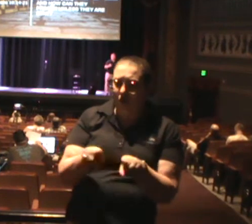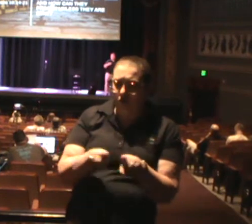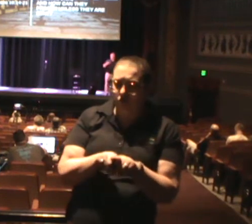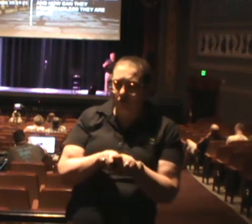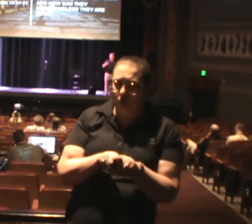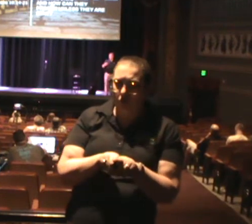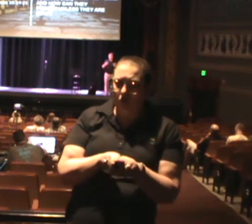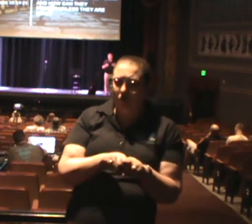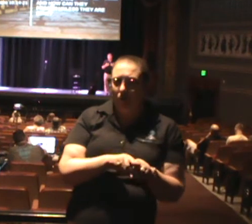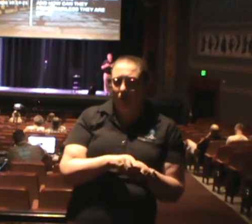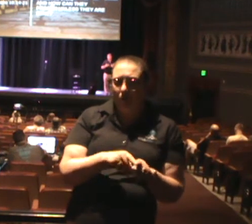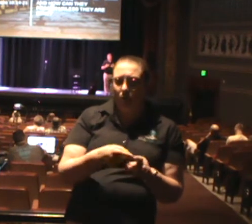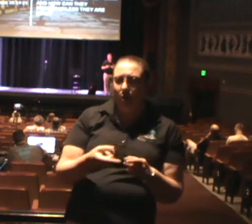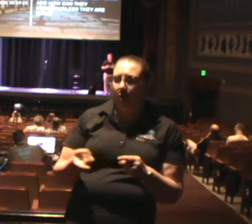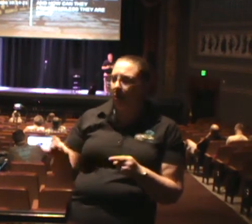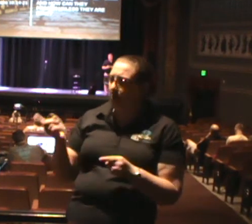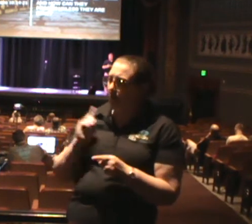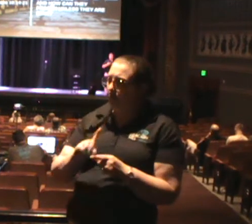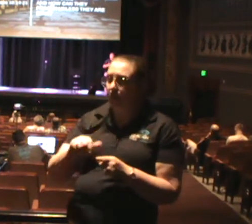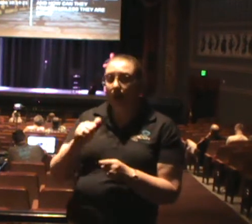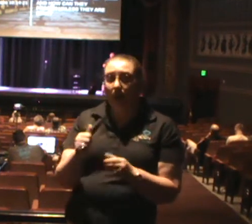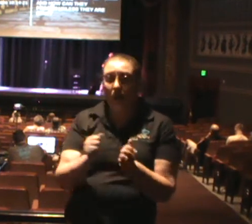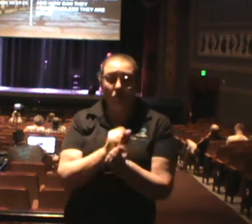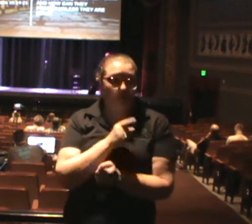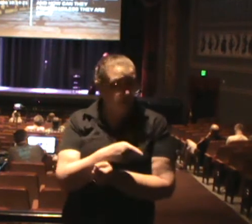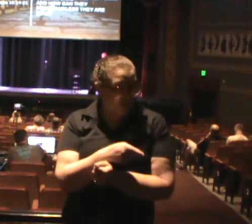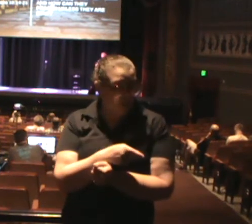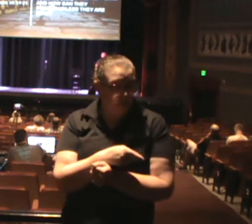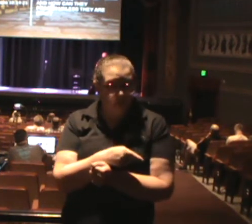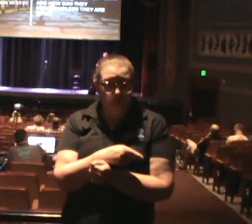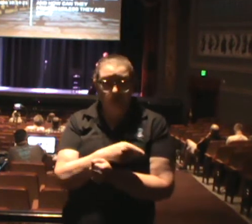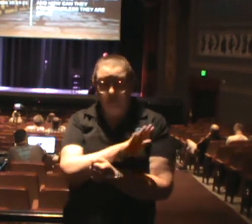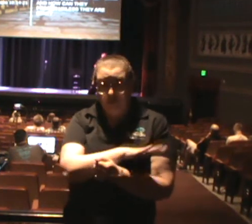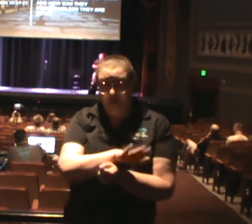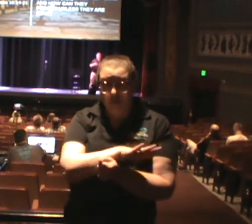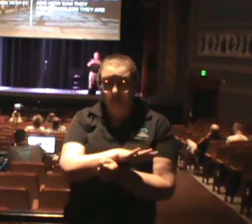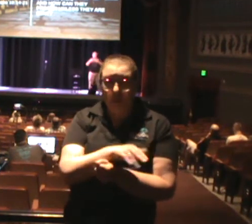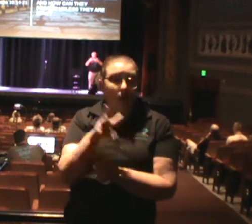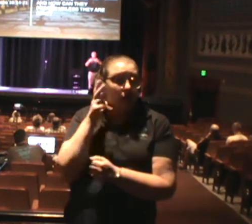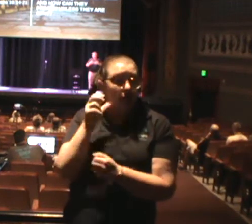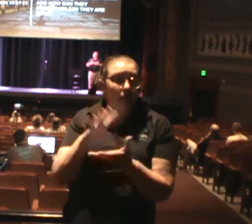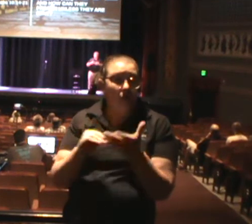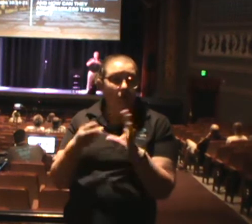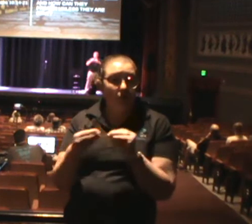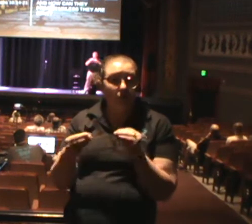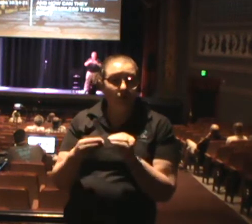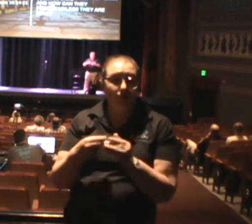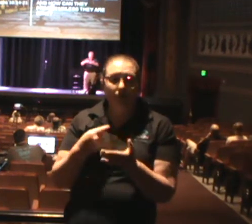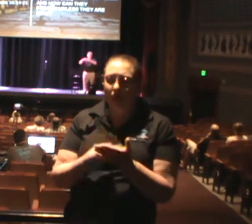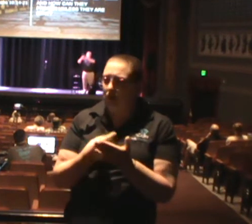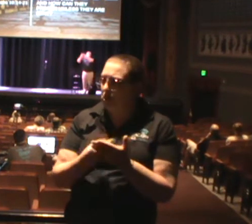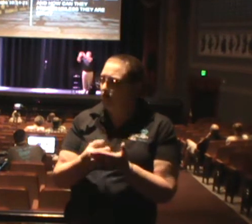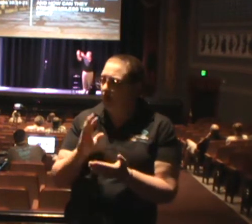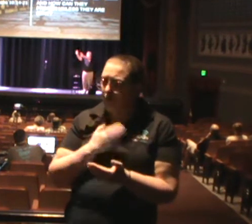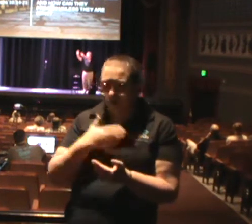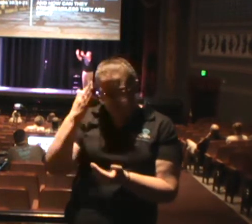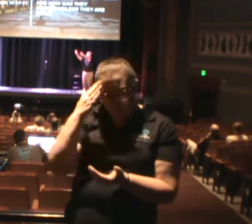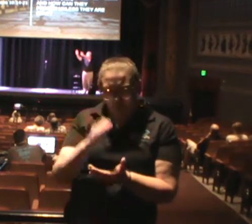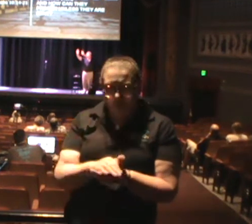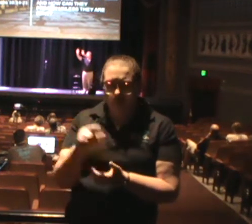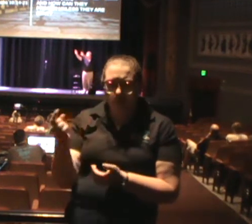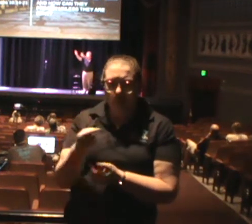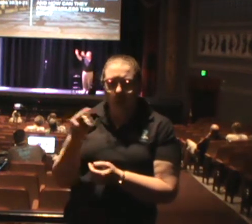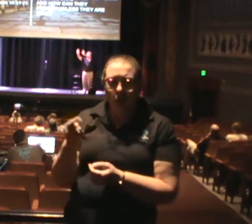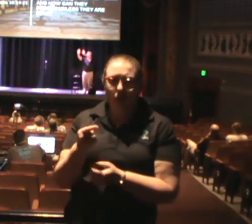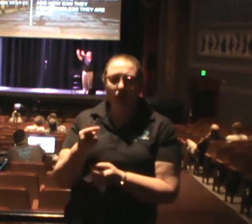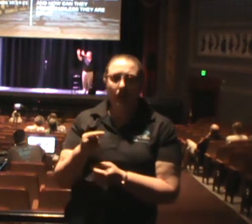concept, because you know what we think today? We think that only the preacher, only the senior pastor is sent to proclaim the